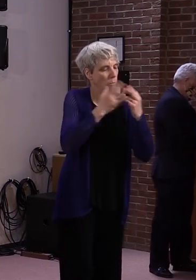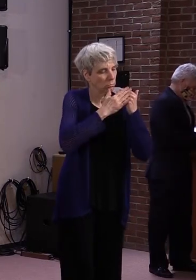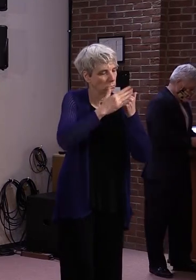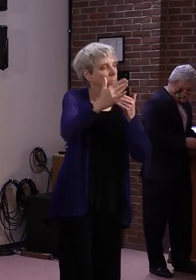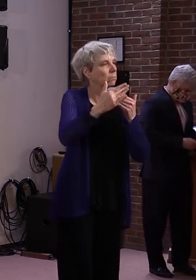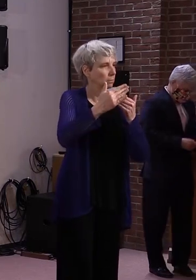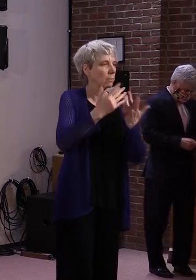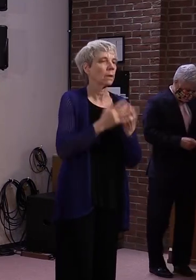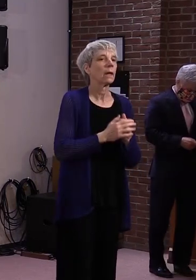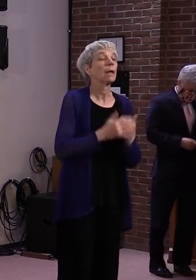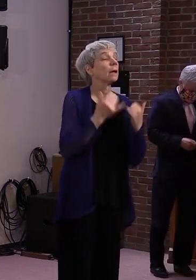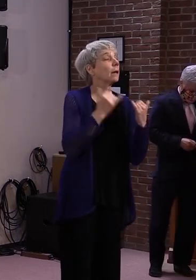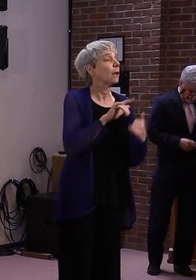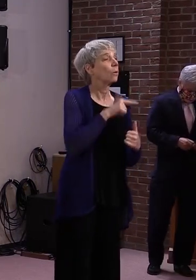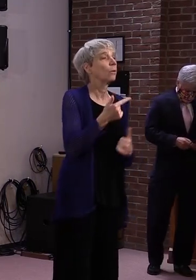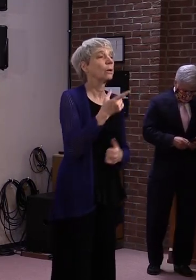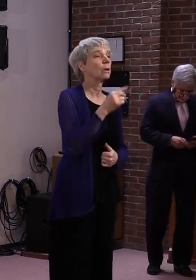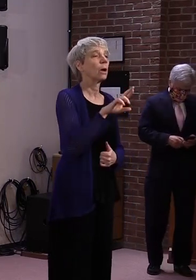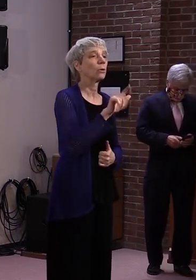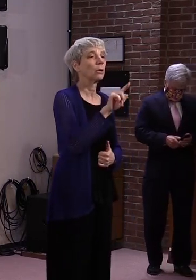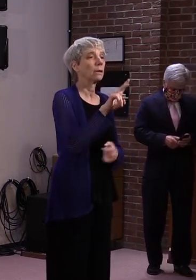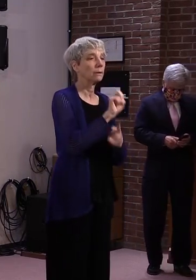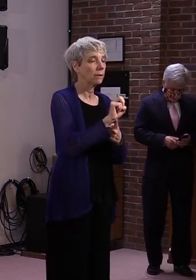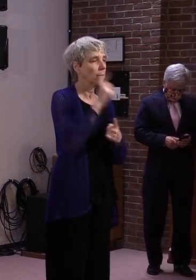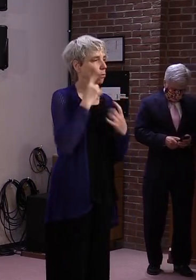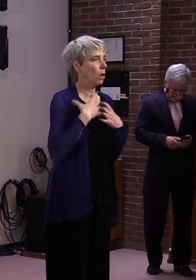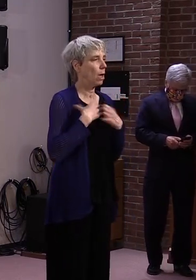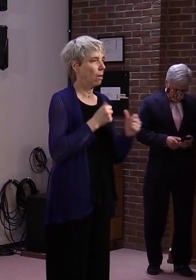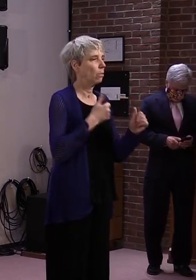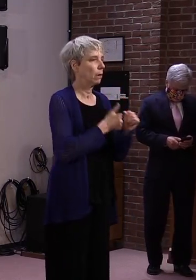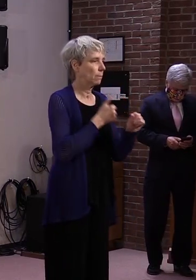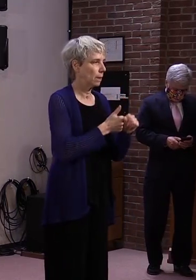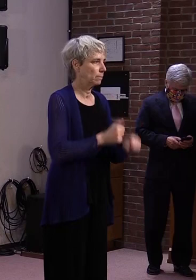I will now turn it over to Dr. Levine for a health update.